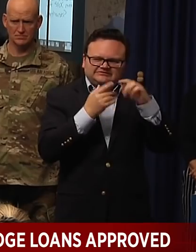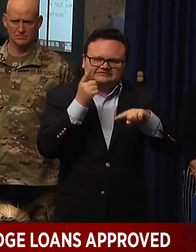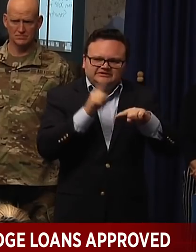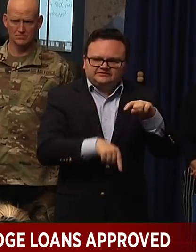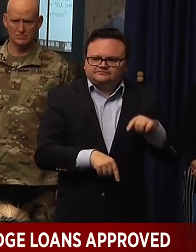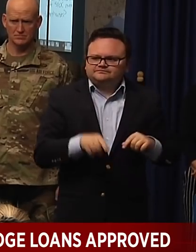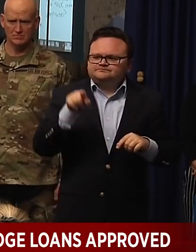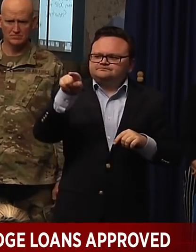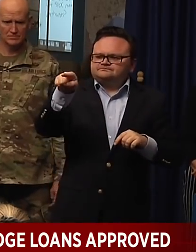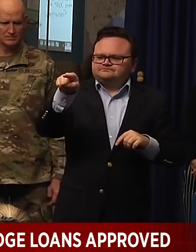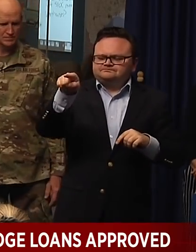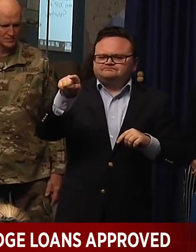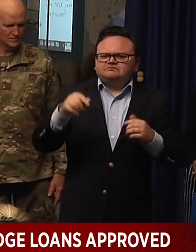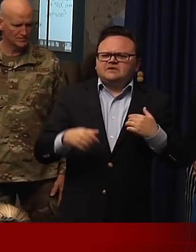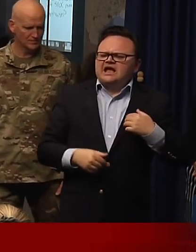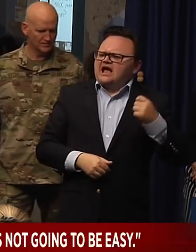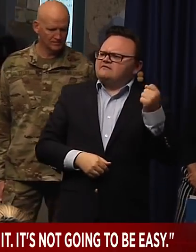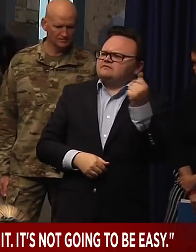Secretary Mayhew. Sure.